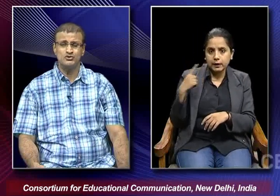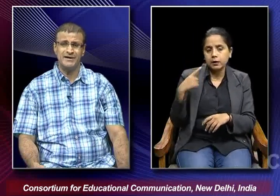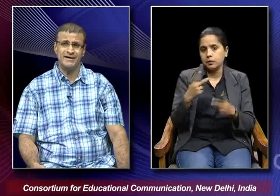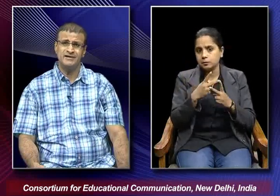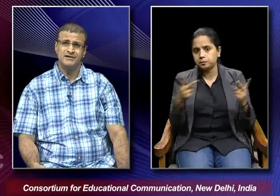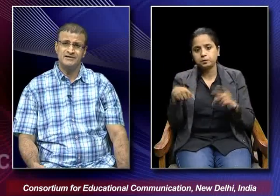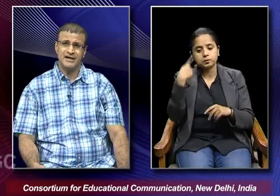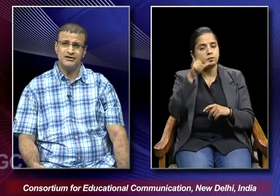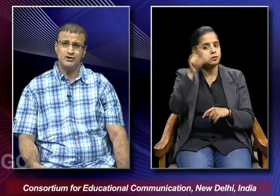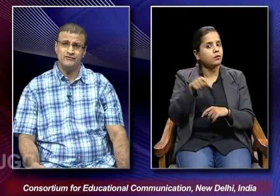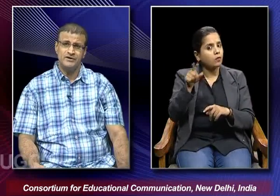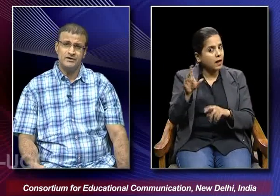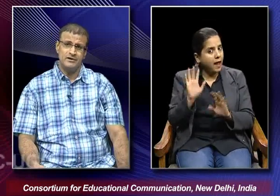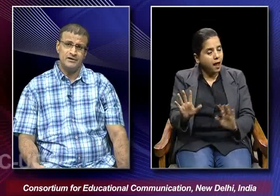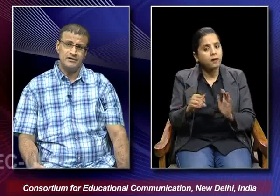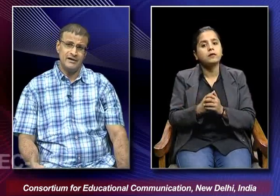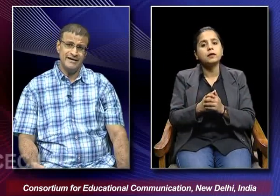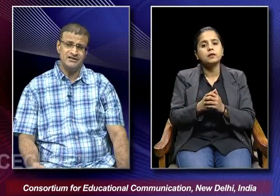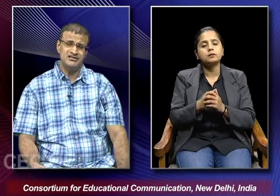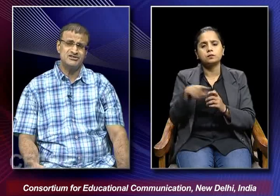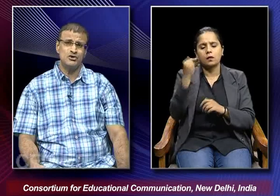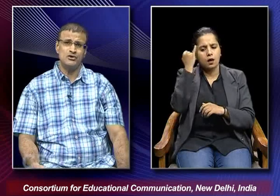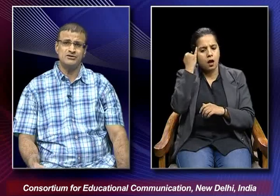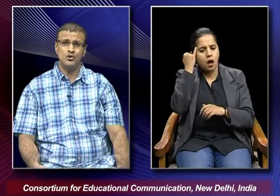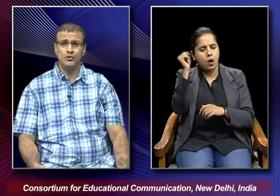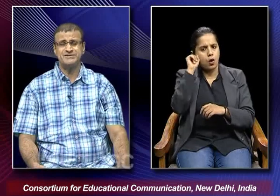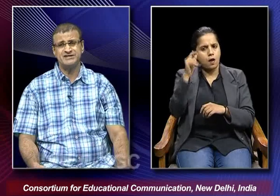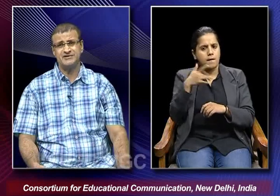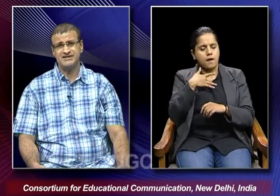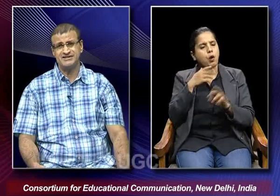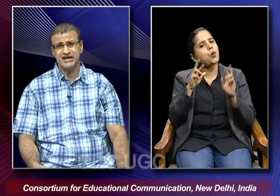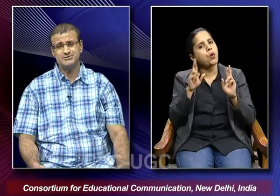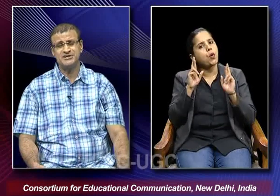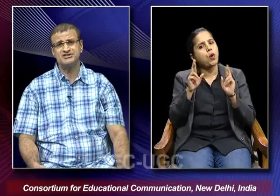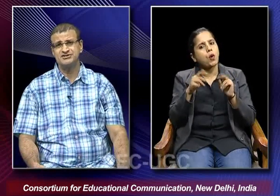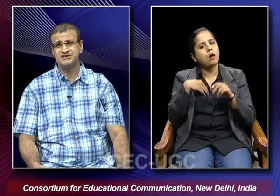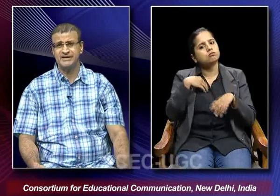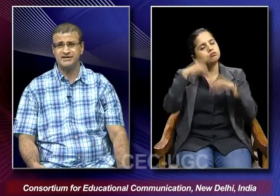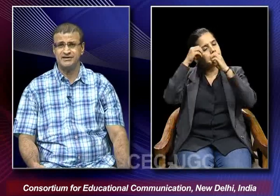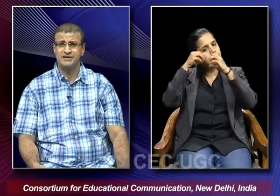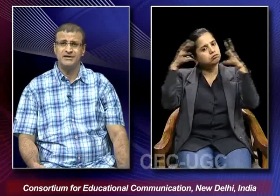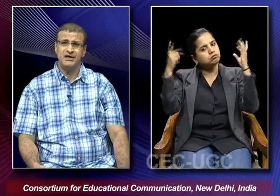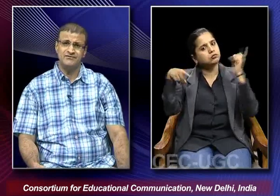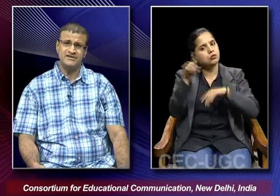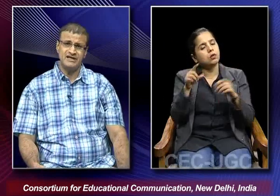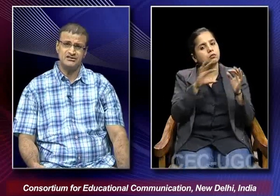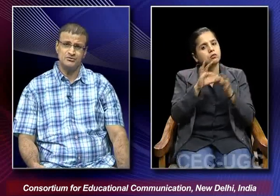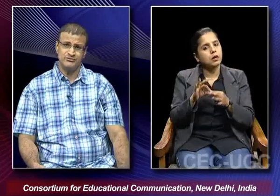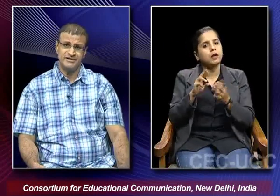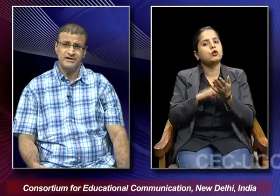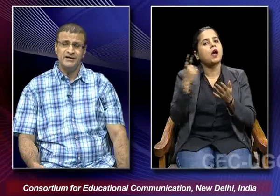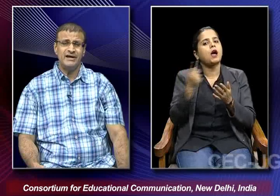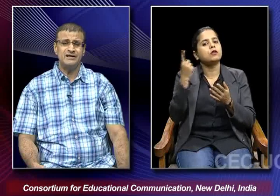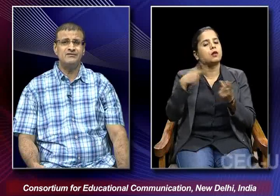those who had the kind of ideals or the hopes as well as the aspirations connected with the national